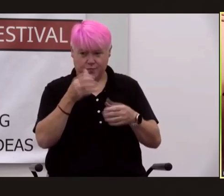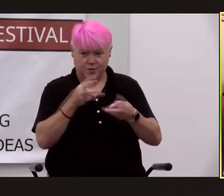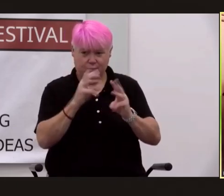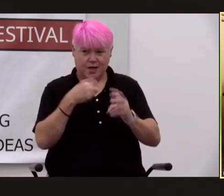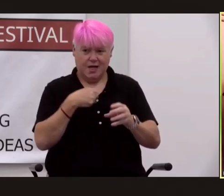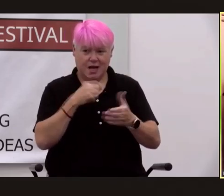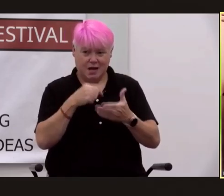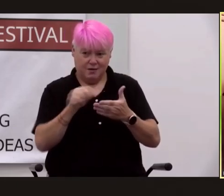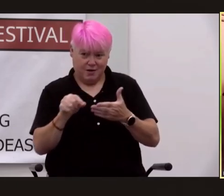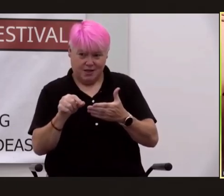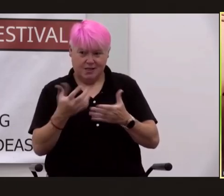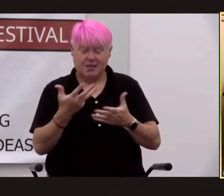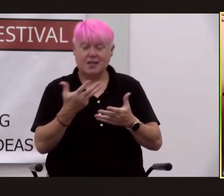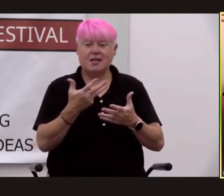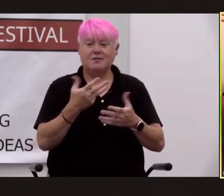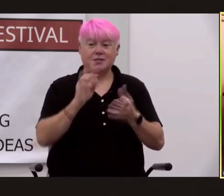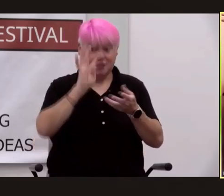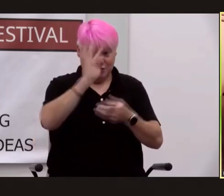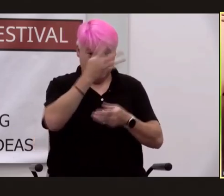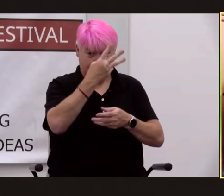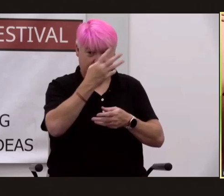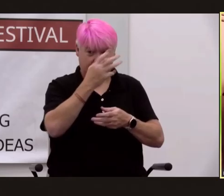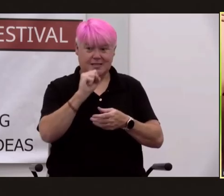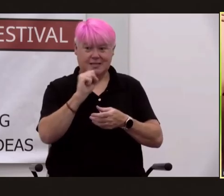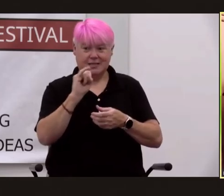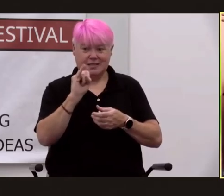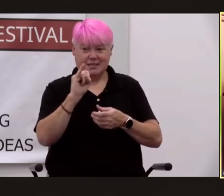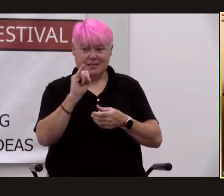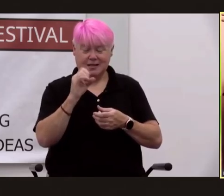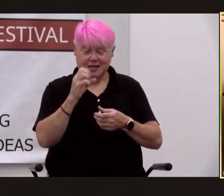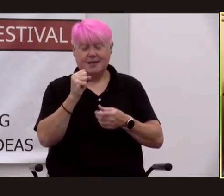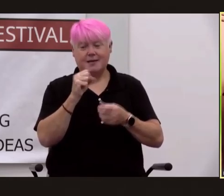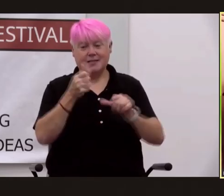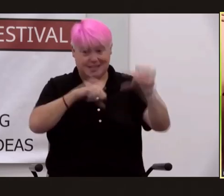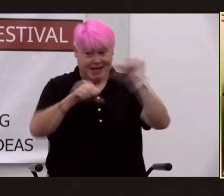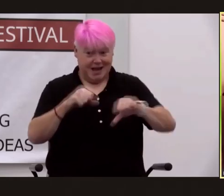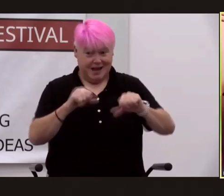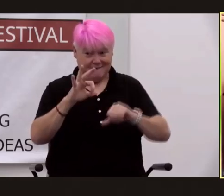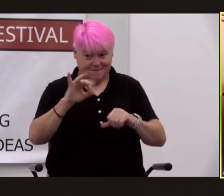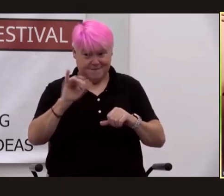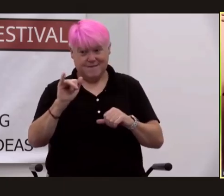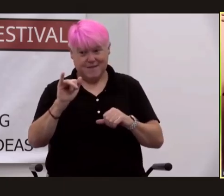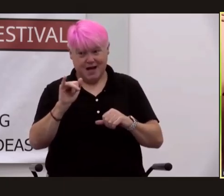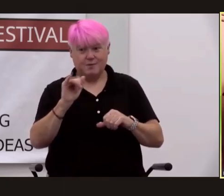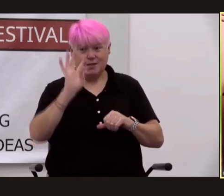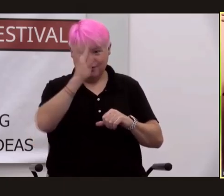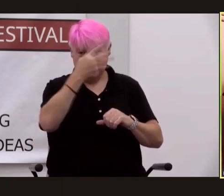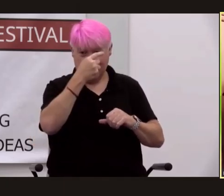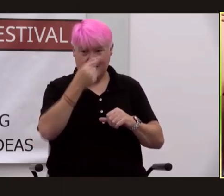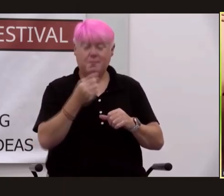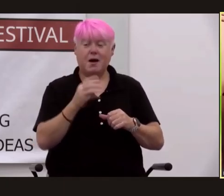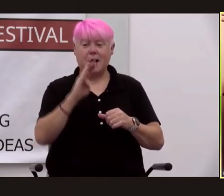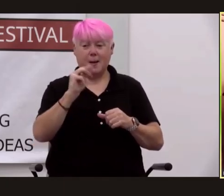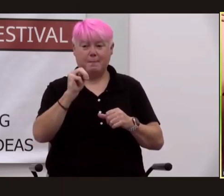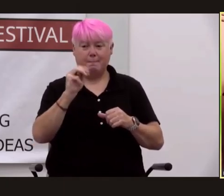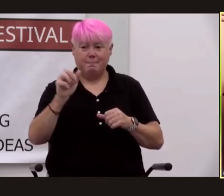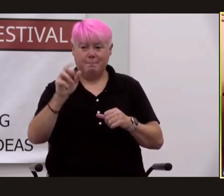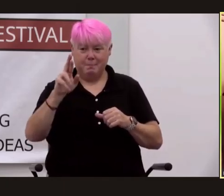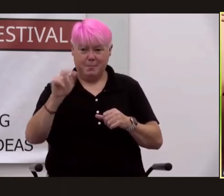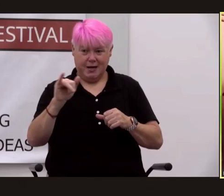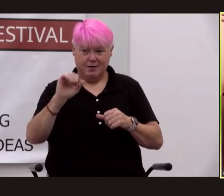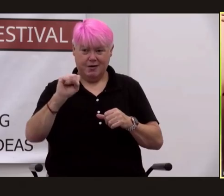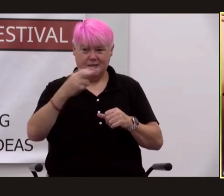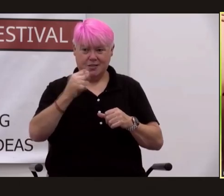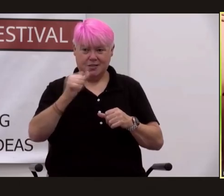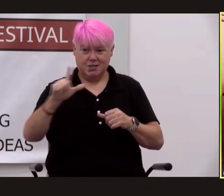by mary shelley mary shelley who was at the time only 19 years old wrote a novel that in